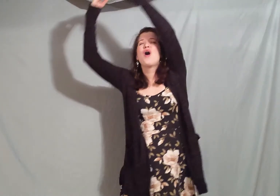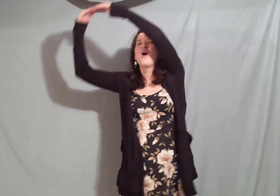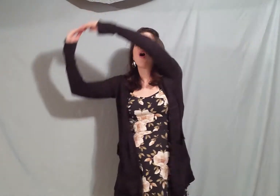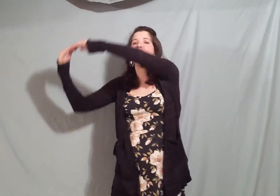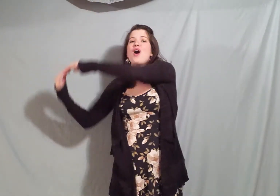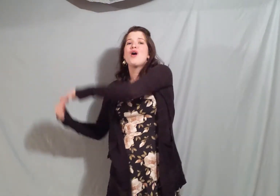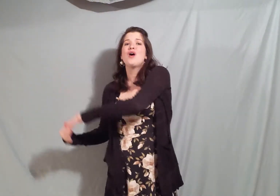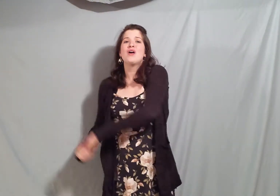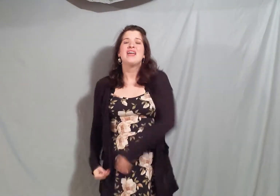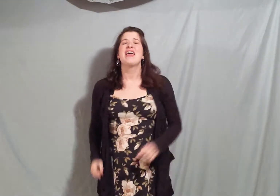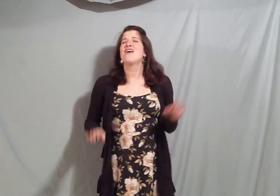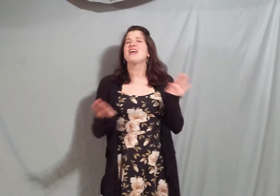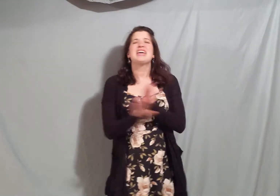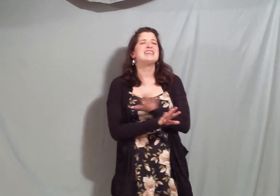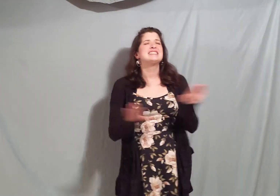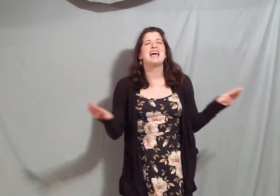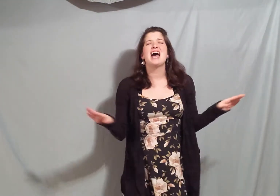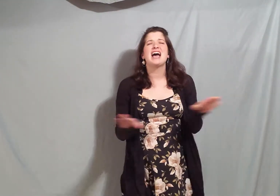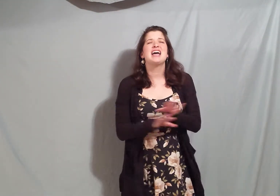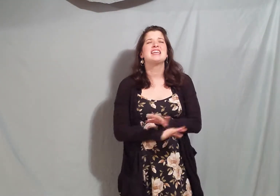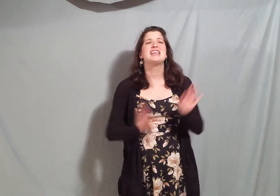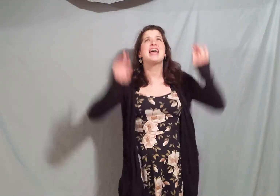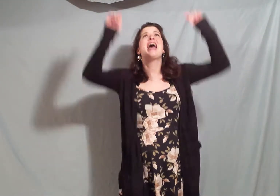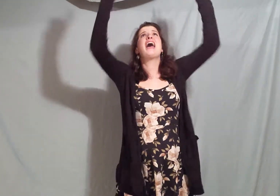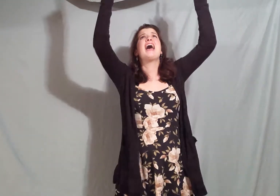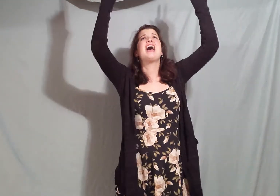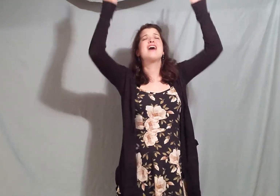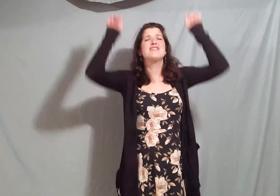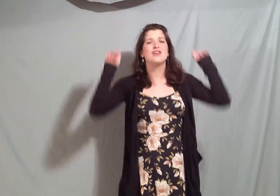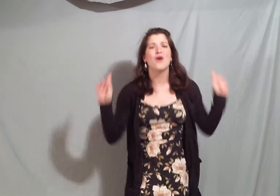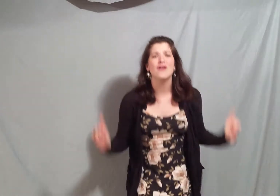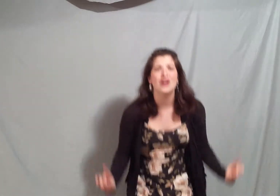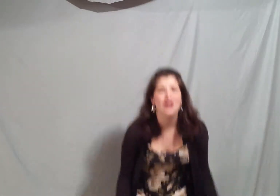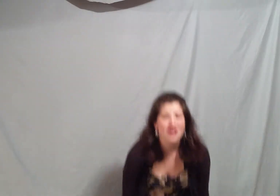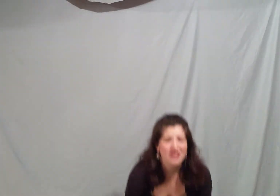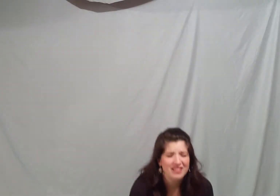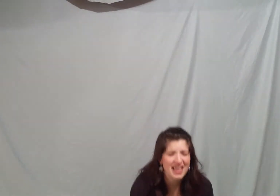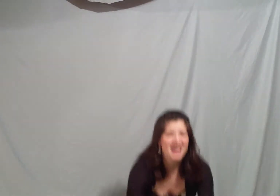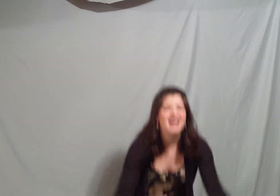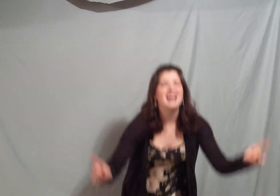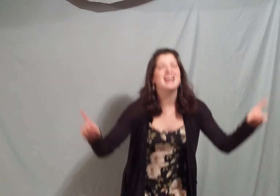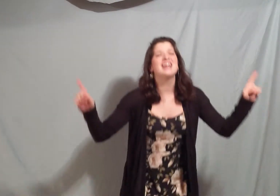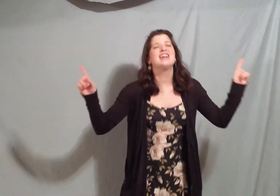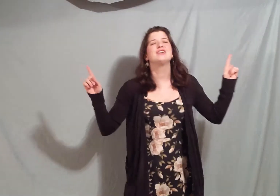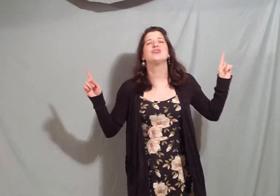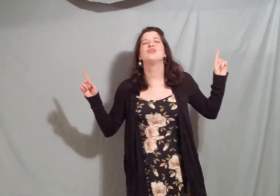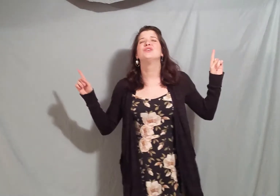there is none in heaven or earth like you